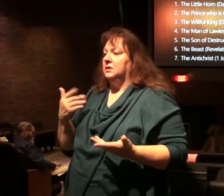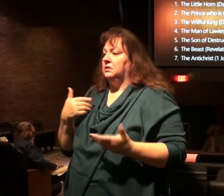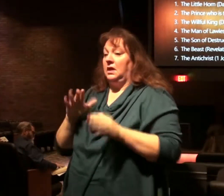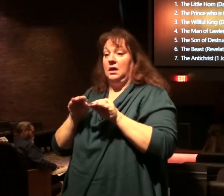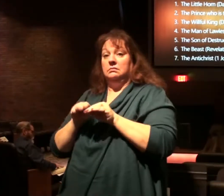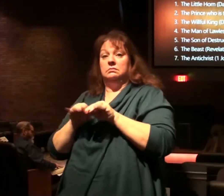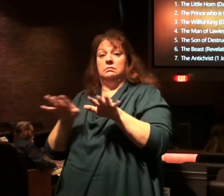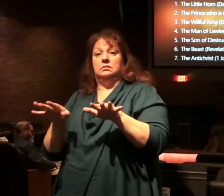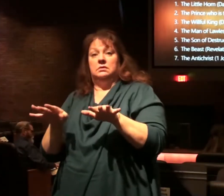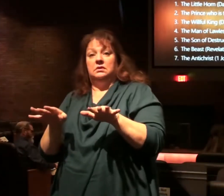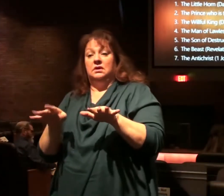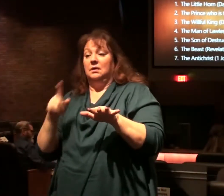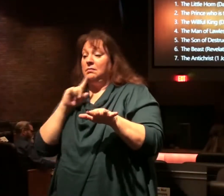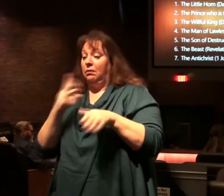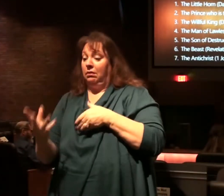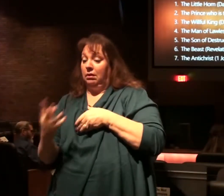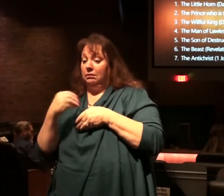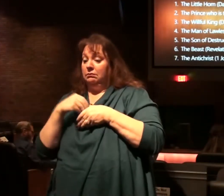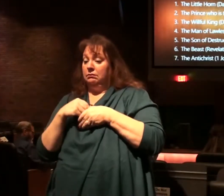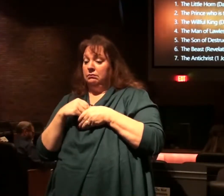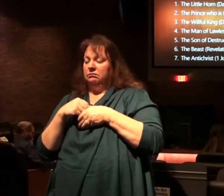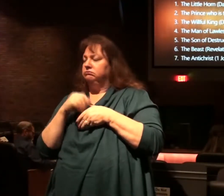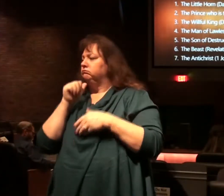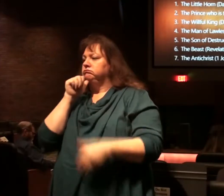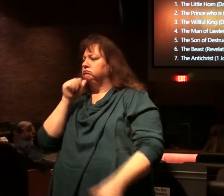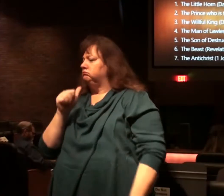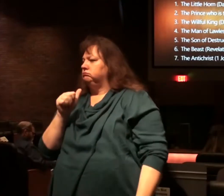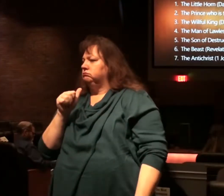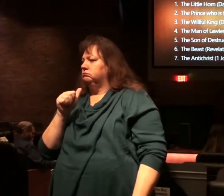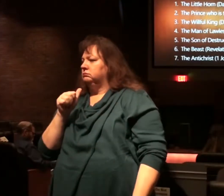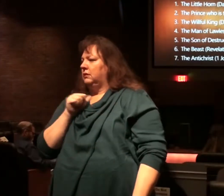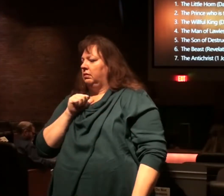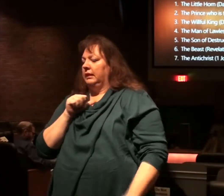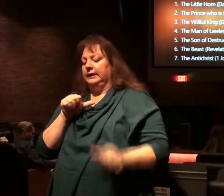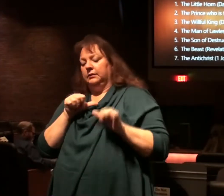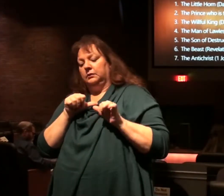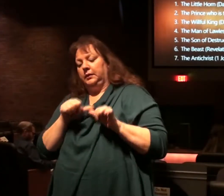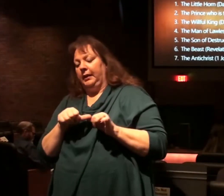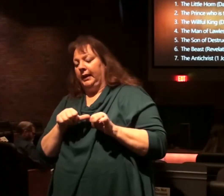from us, but they weren't really of us, because they didn't stick.